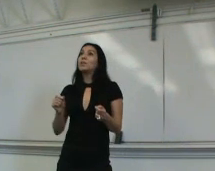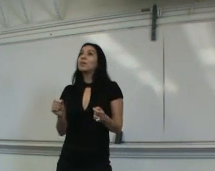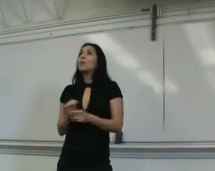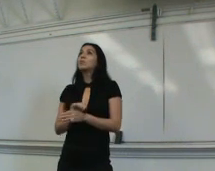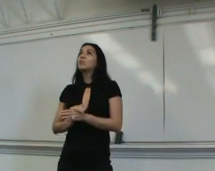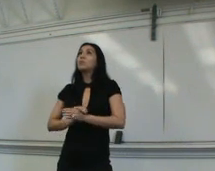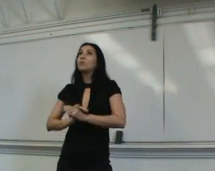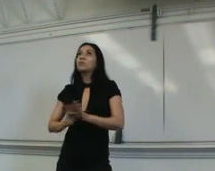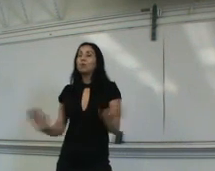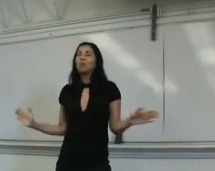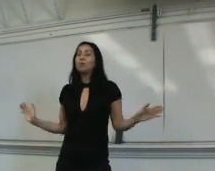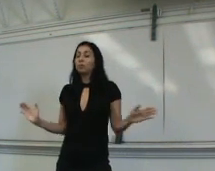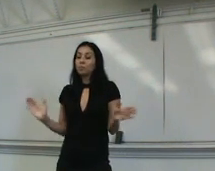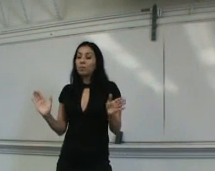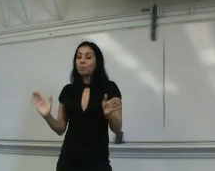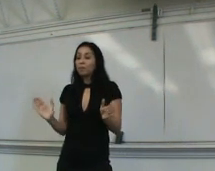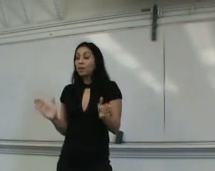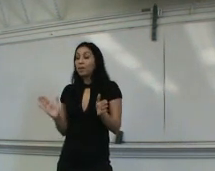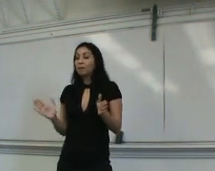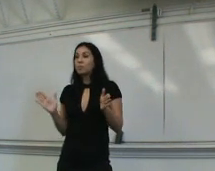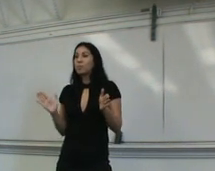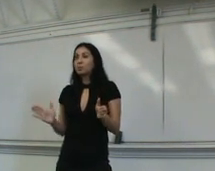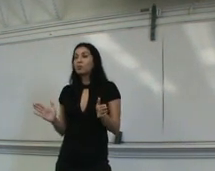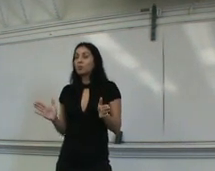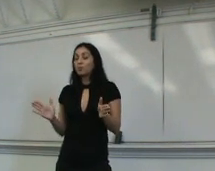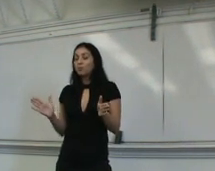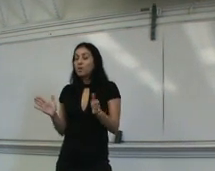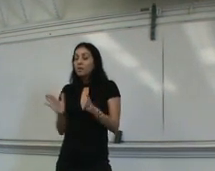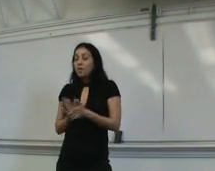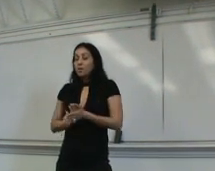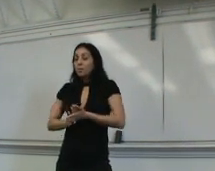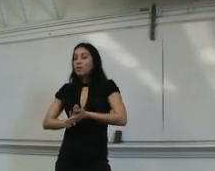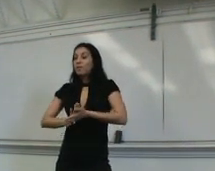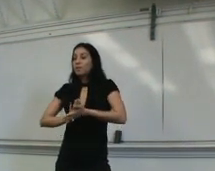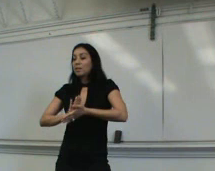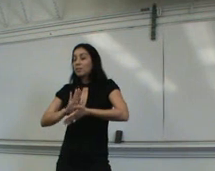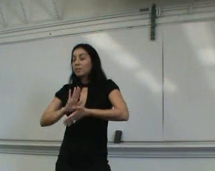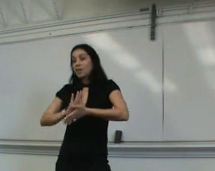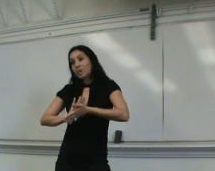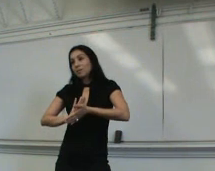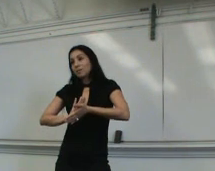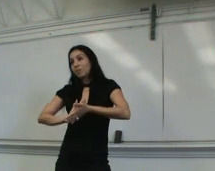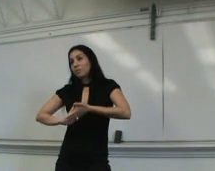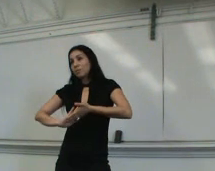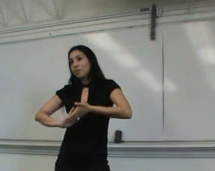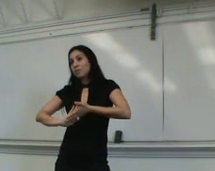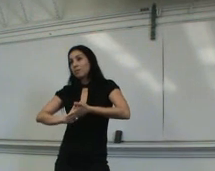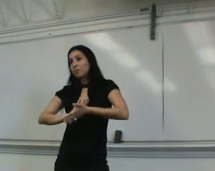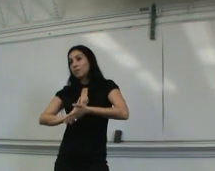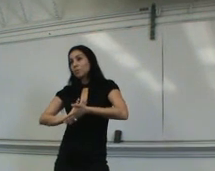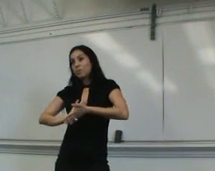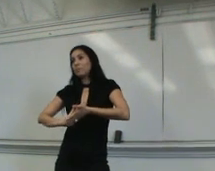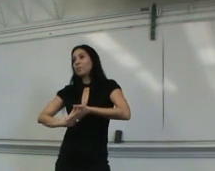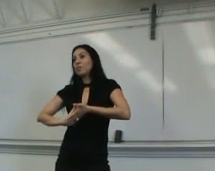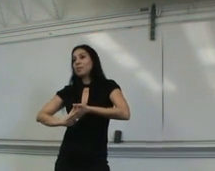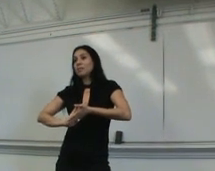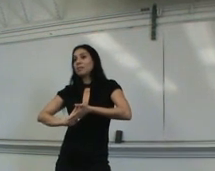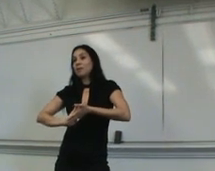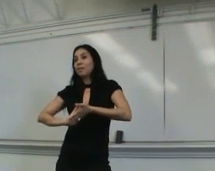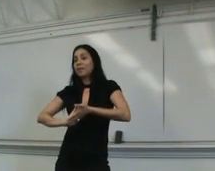felt, like, was so slow, you know. I'm, like, oh, my God, so slow. But at the end of the night, the owner, he congratulated me and he said